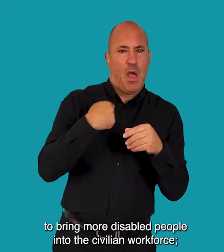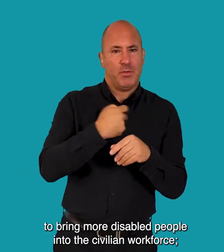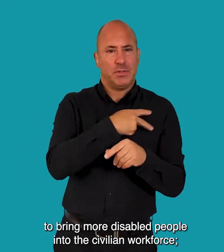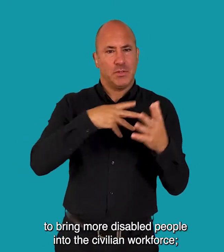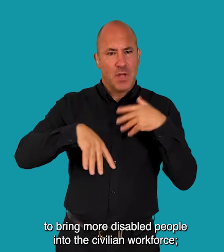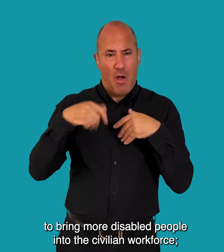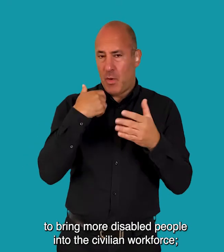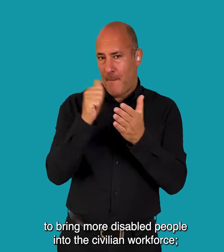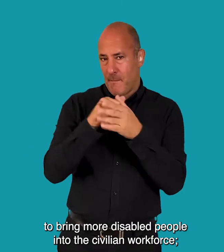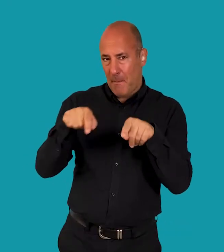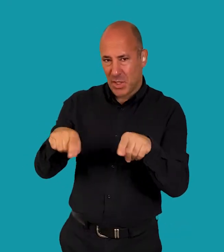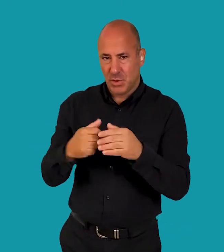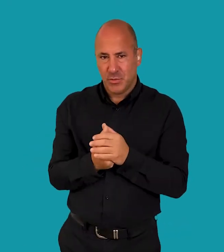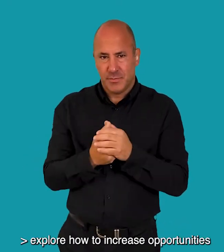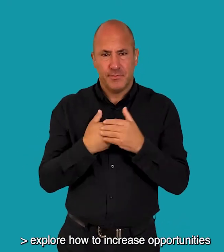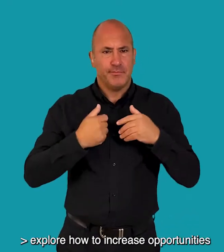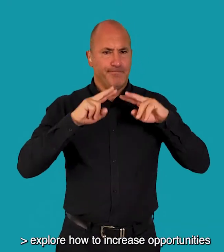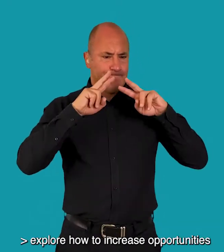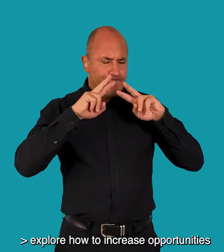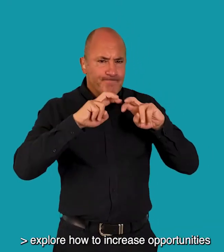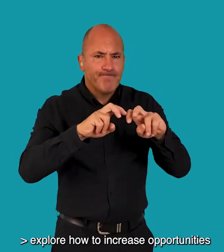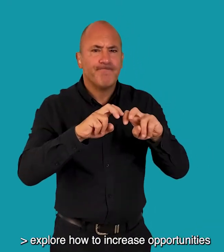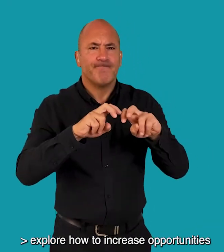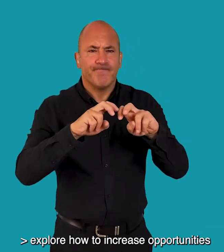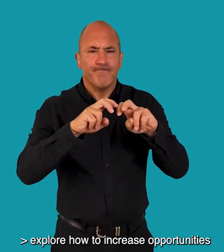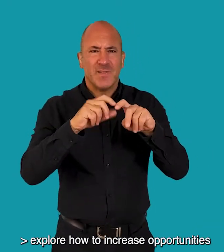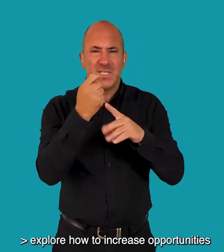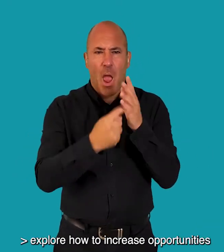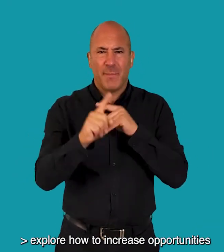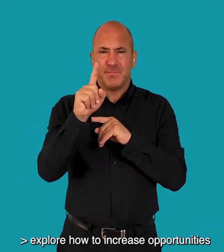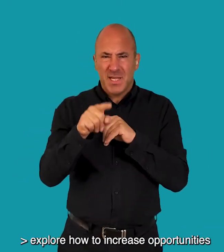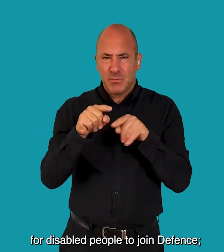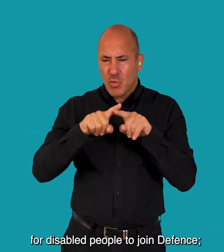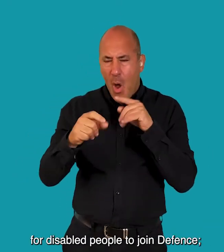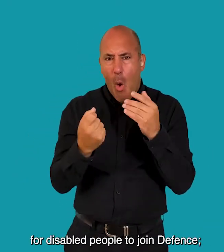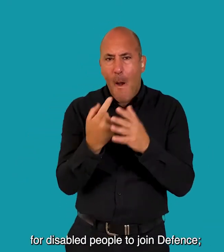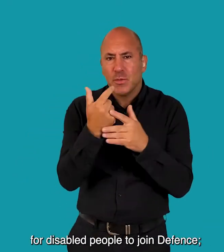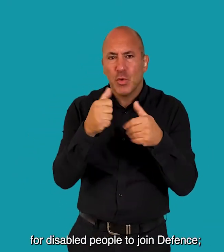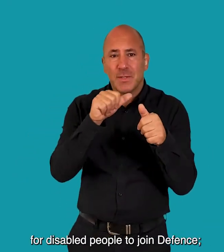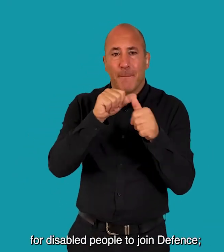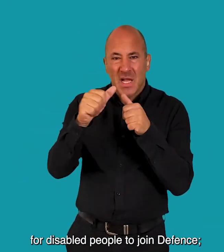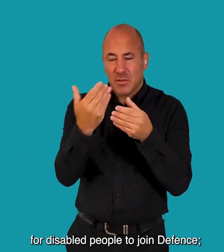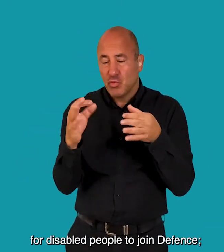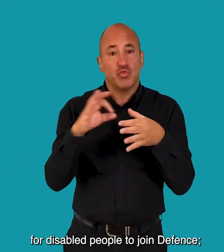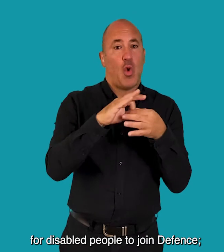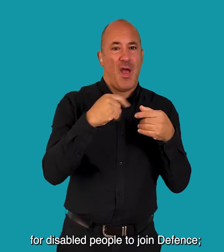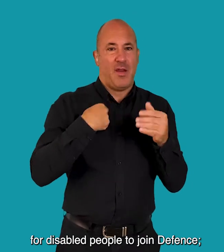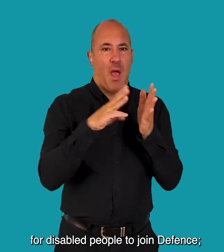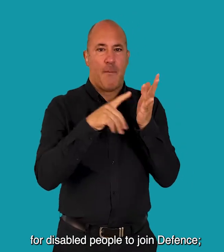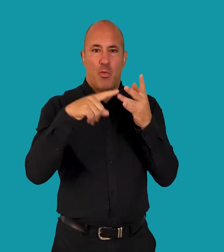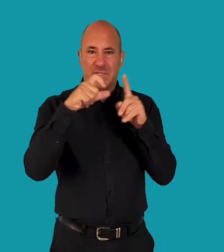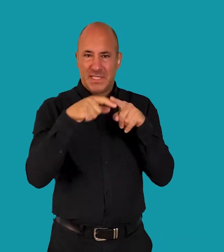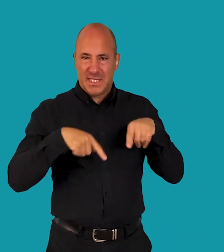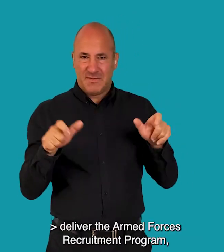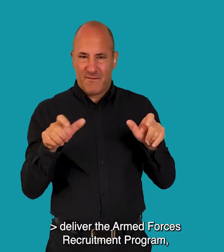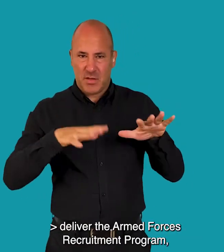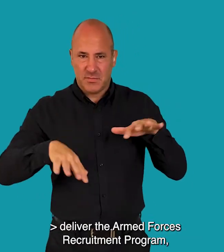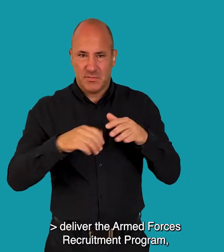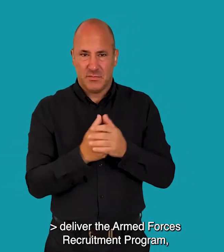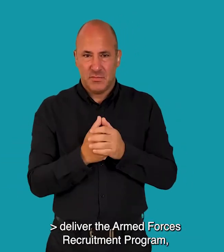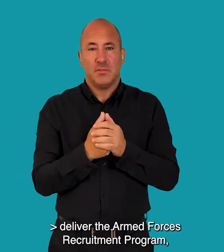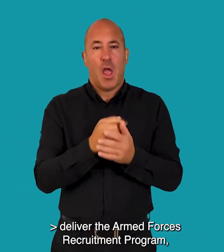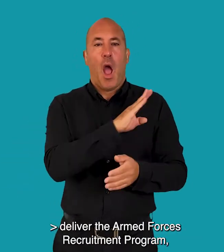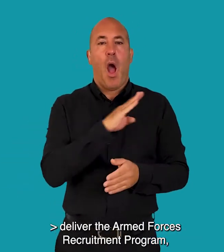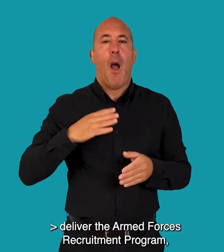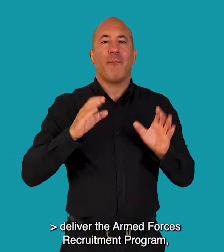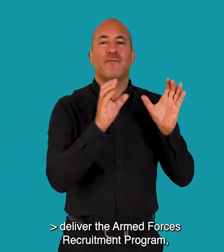civilian workforce Explore how to increase opportunities for disabled people to join defence Deliver